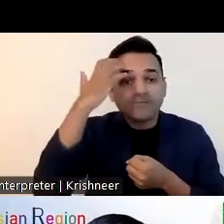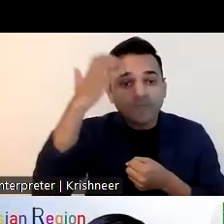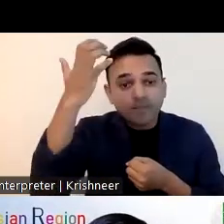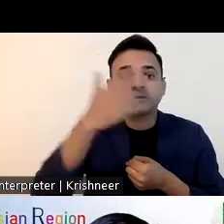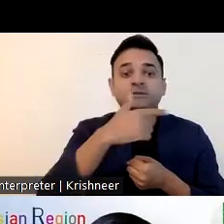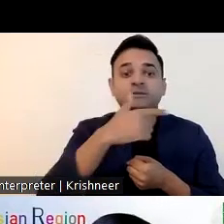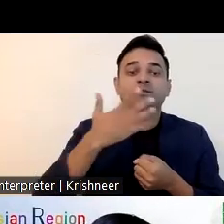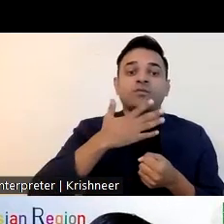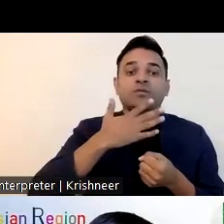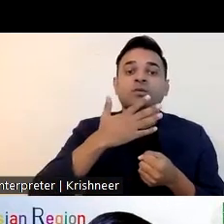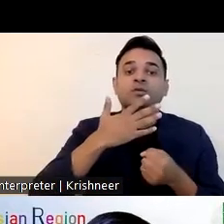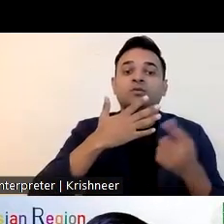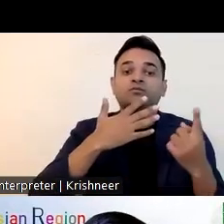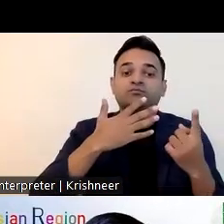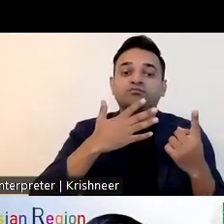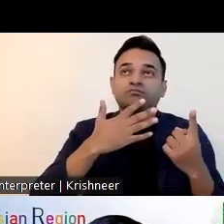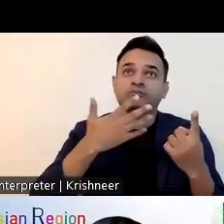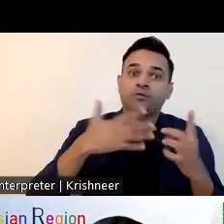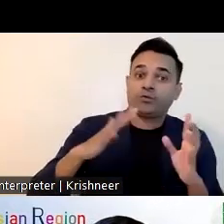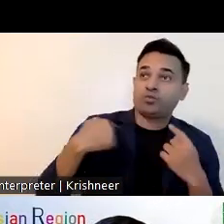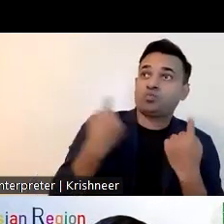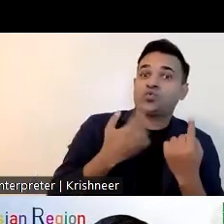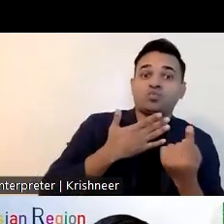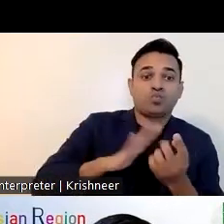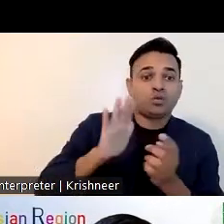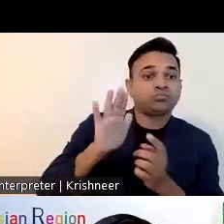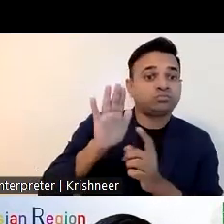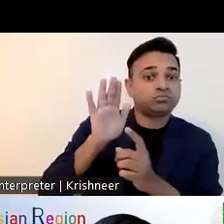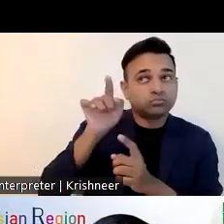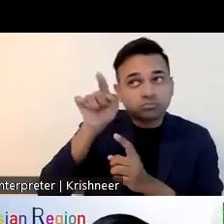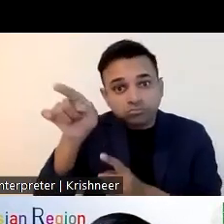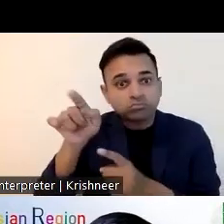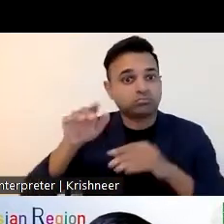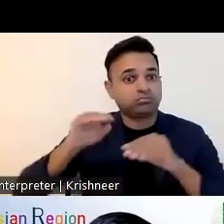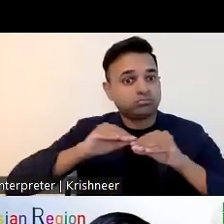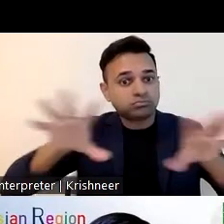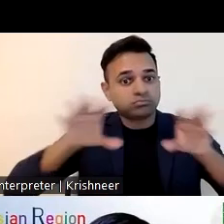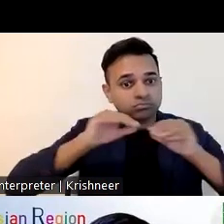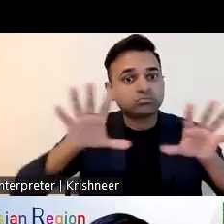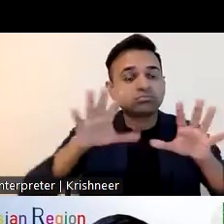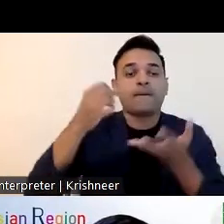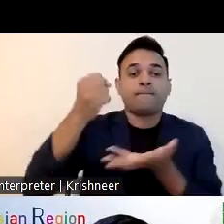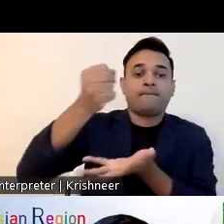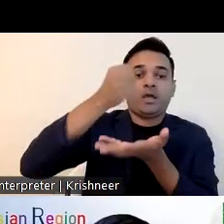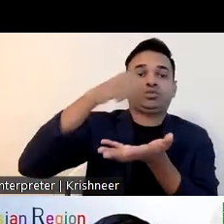business or self-employment related activities and another thing is that the government of nepal is also running uh prime